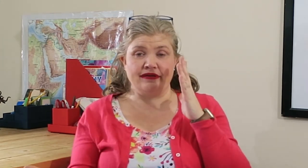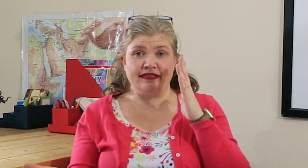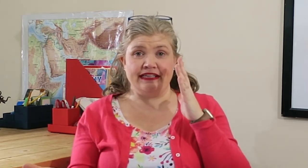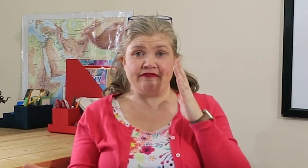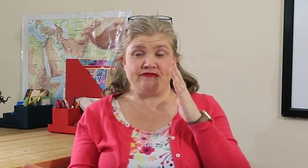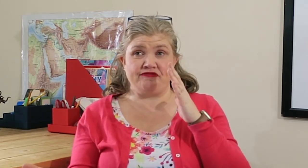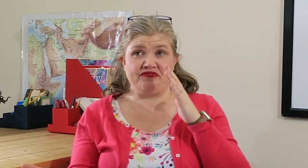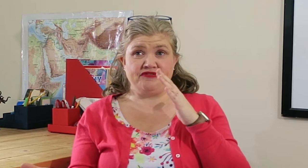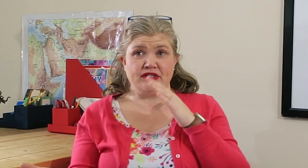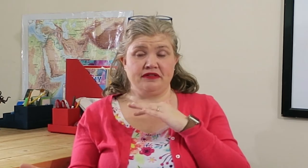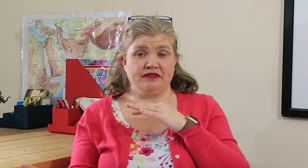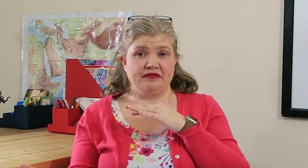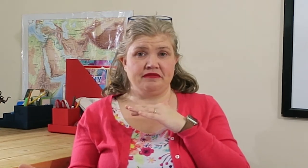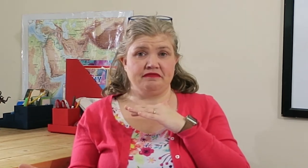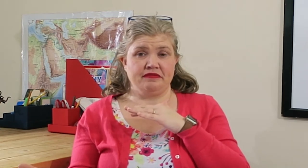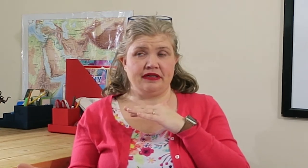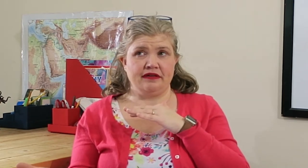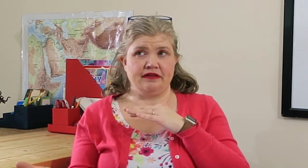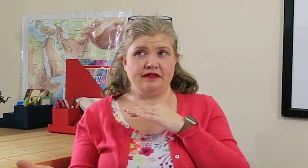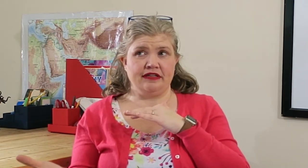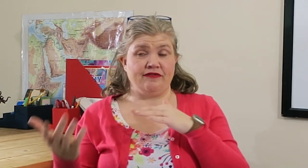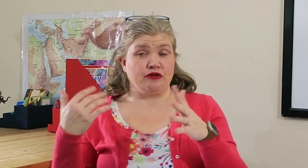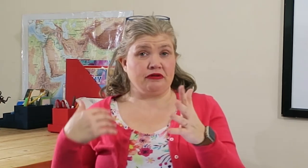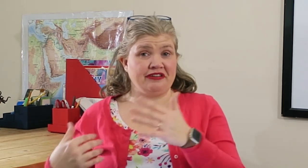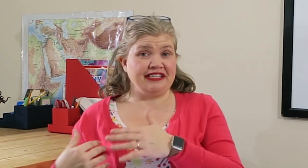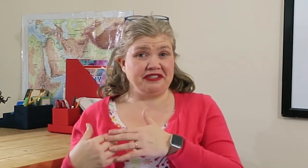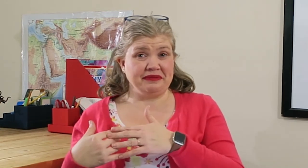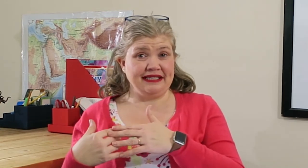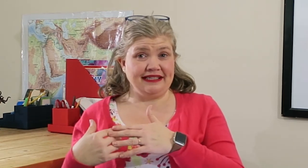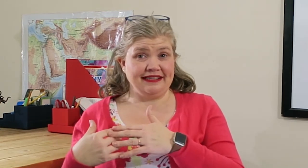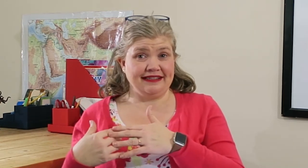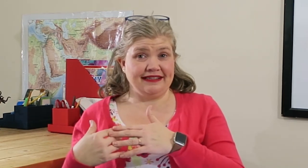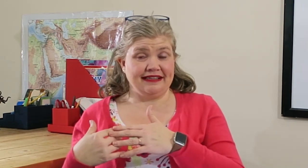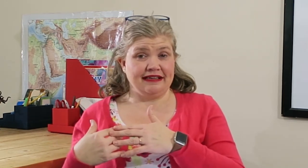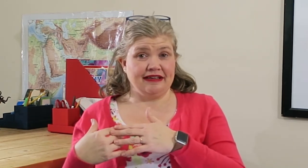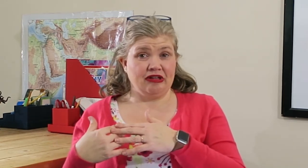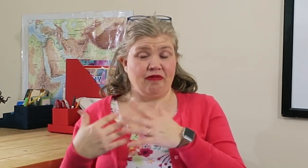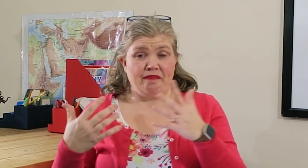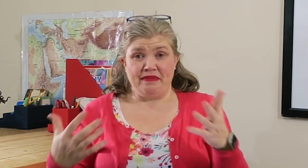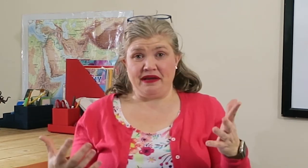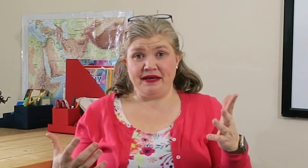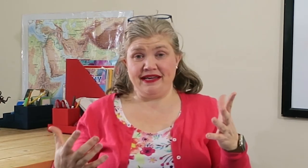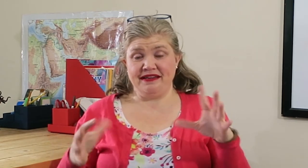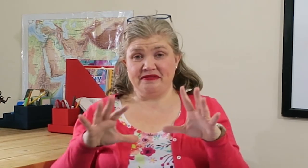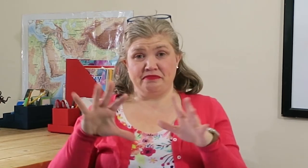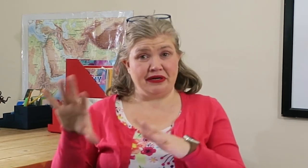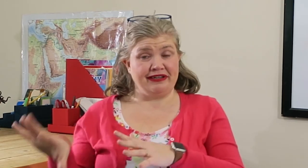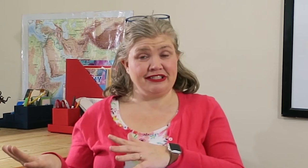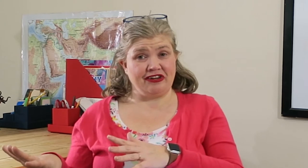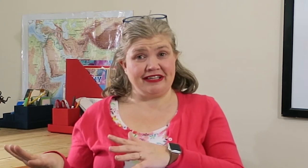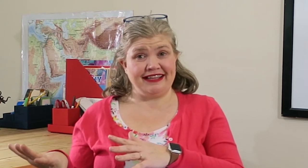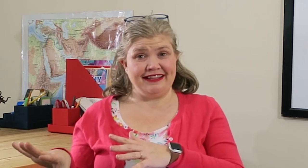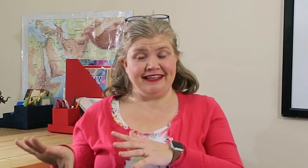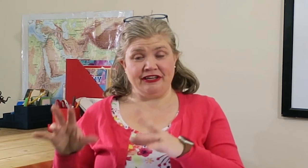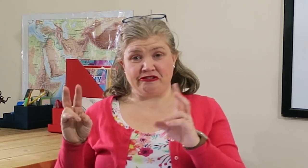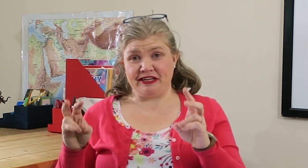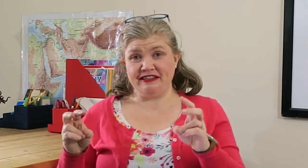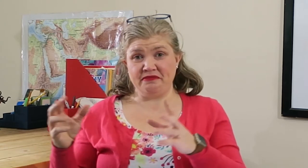If they're learning to read, maybe pause on the curriculum